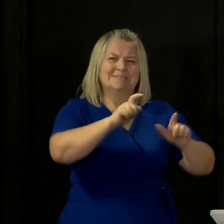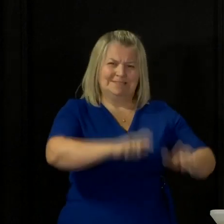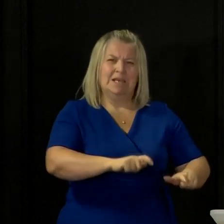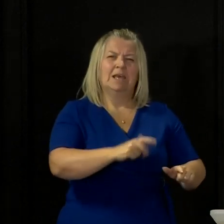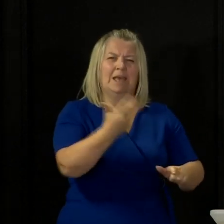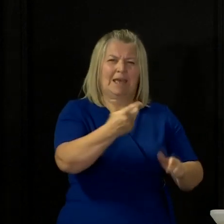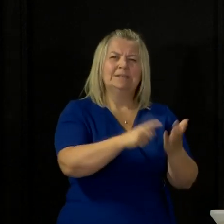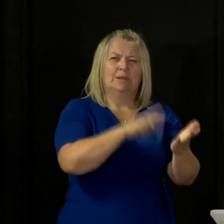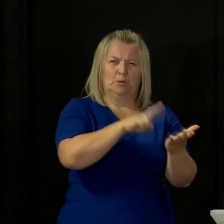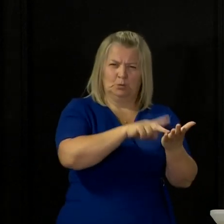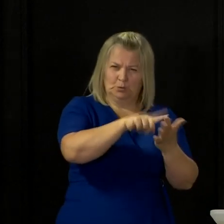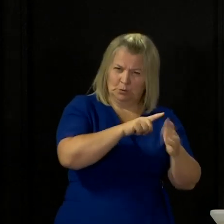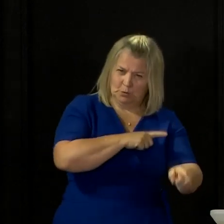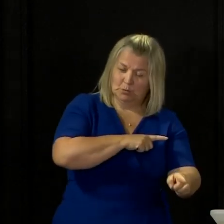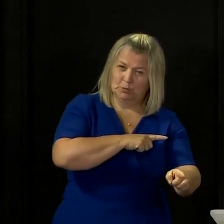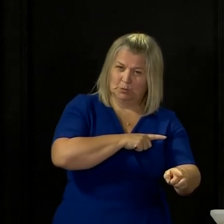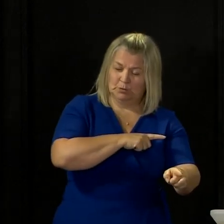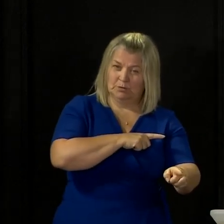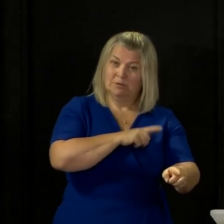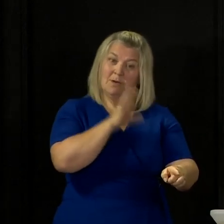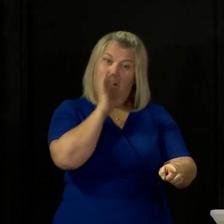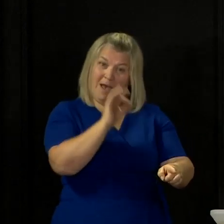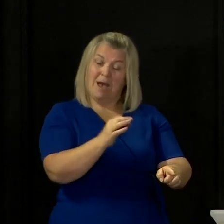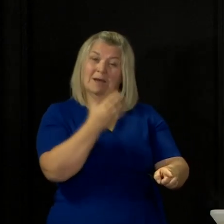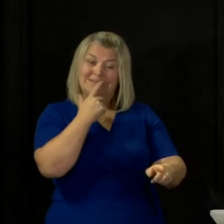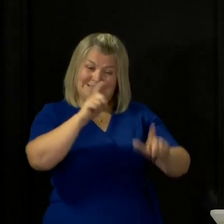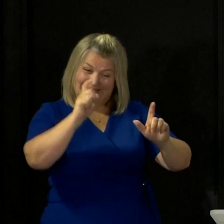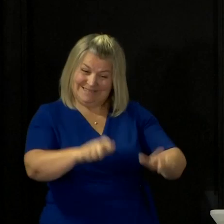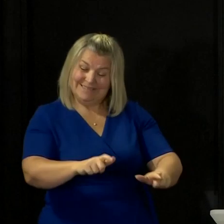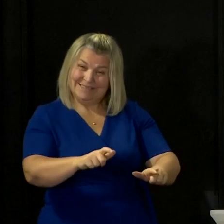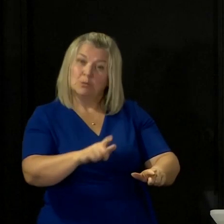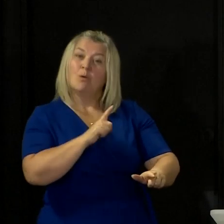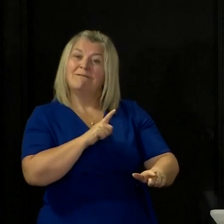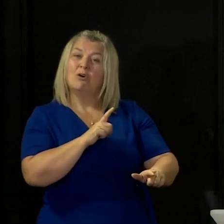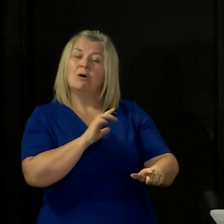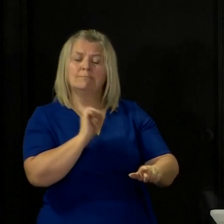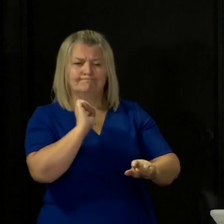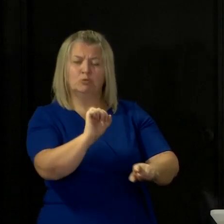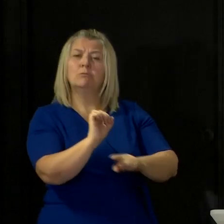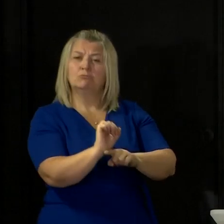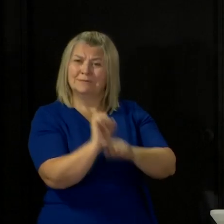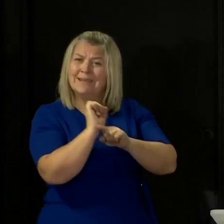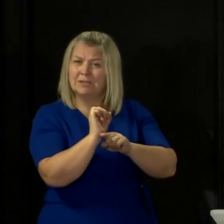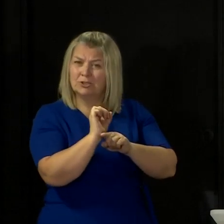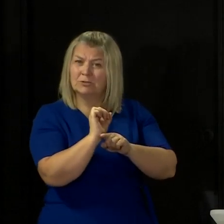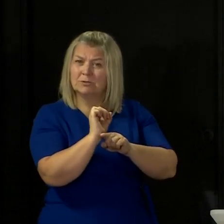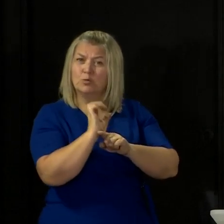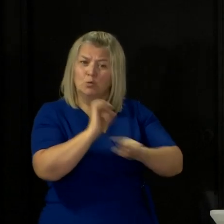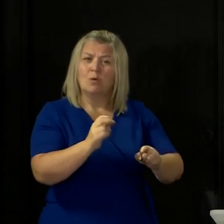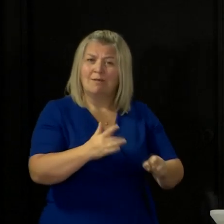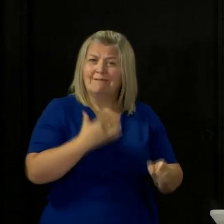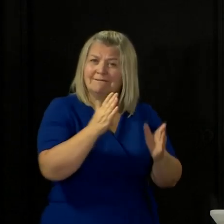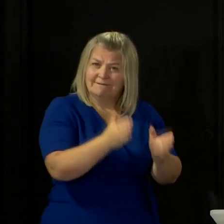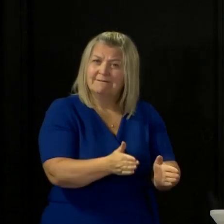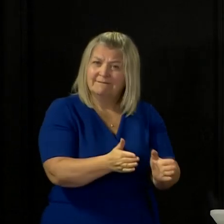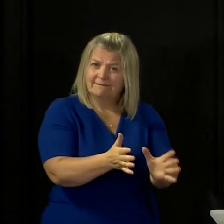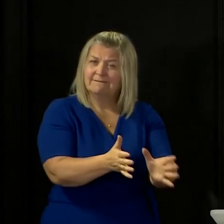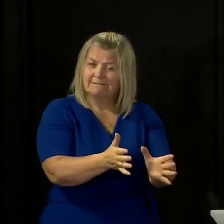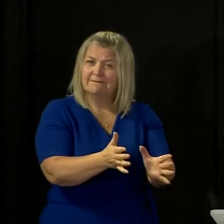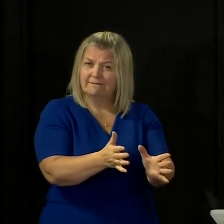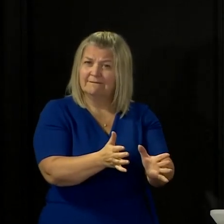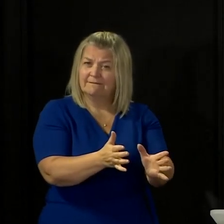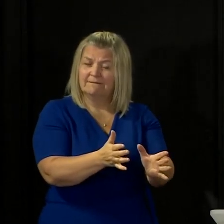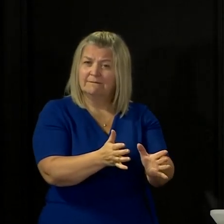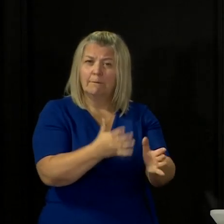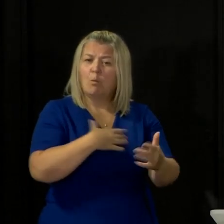to restrict the way in which you live your life, it is for your protection, and it is not something that we will do any longer than the clinical